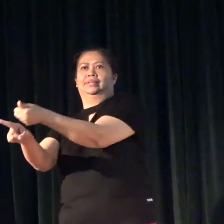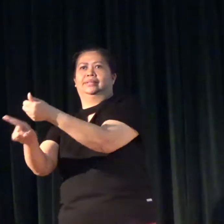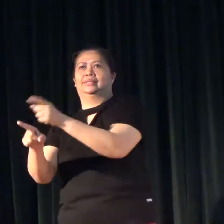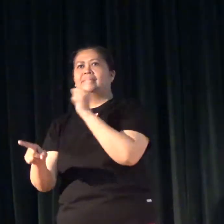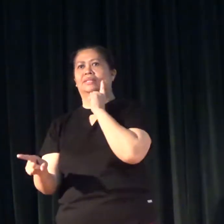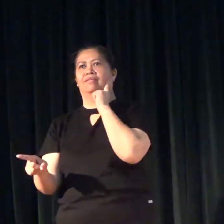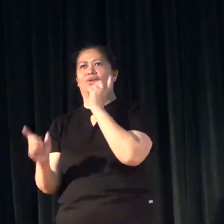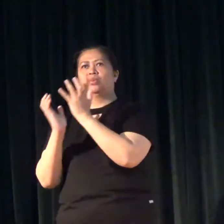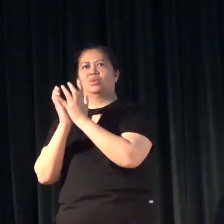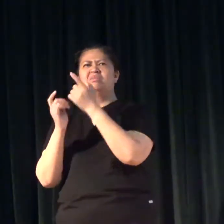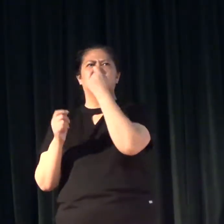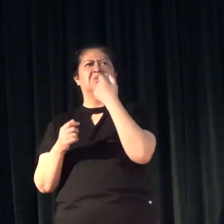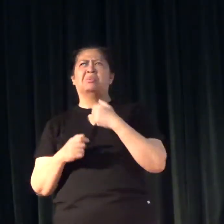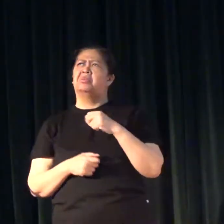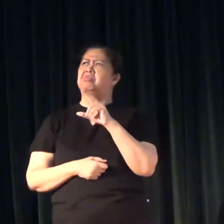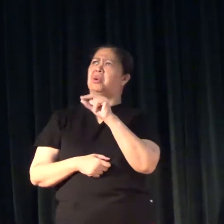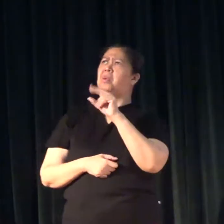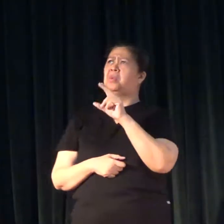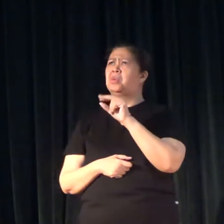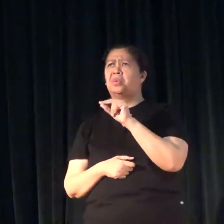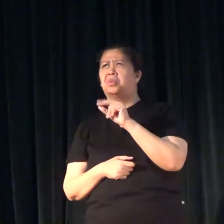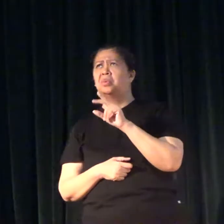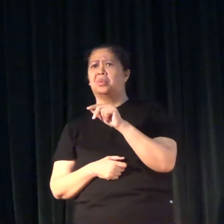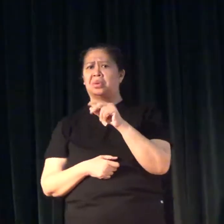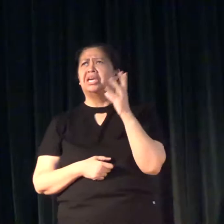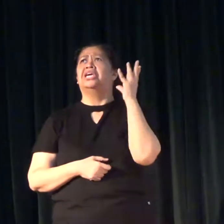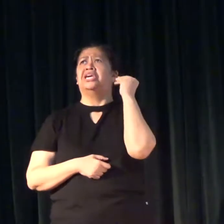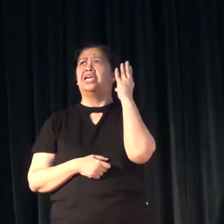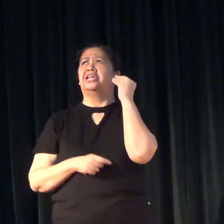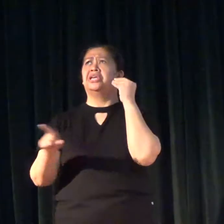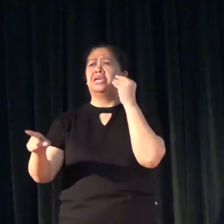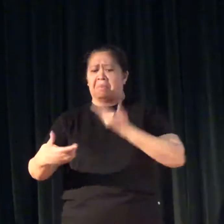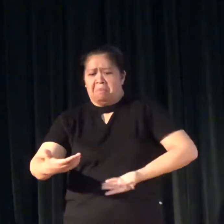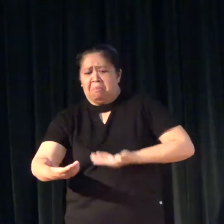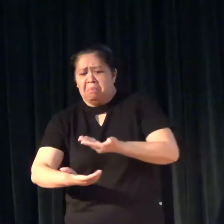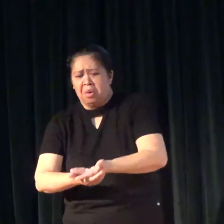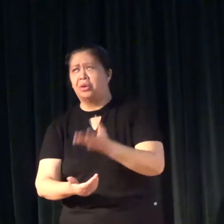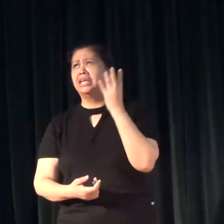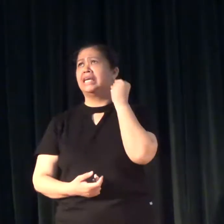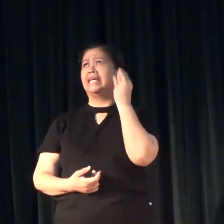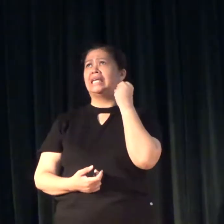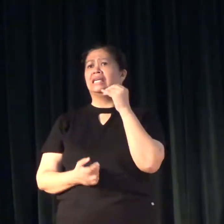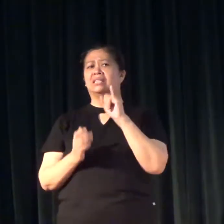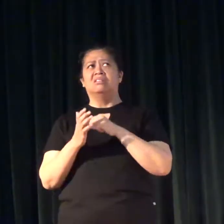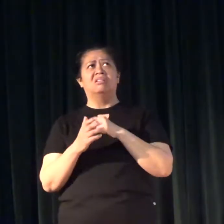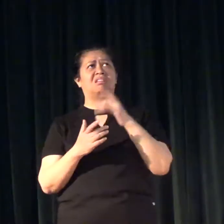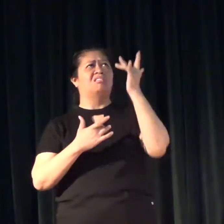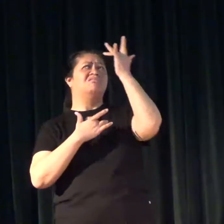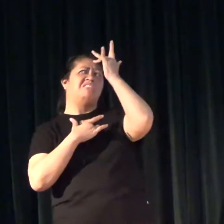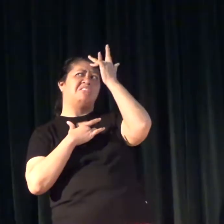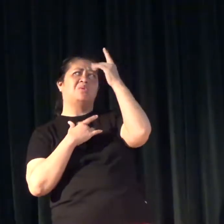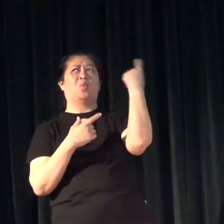Kasi nga sinasabi niya, no, they were hearing when they were born. They just got sick. So, how can